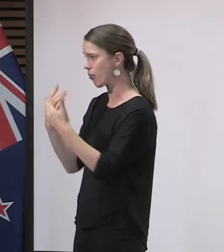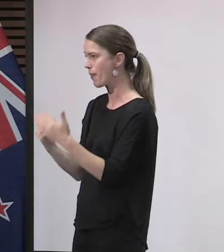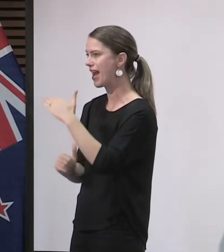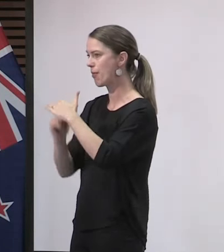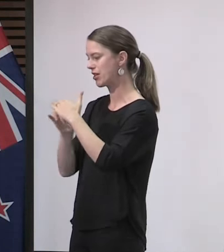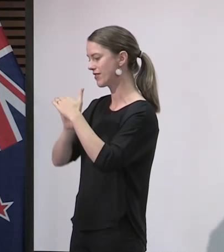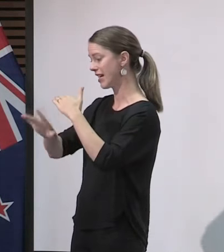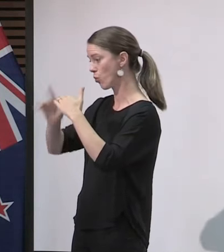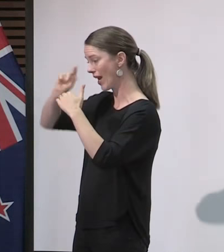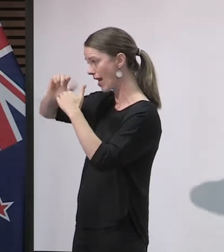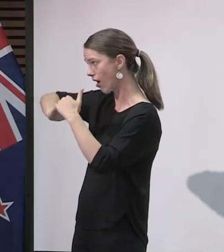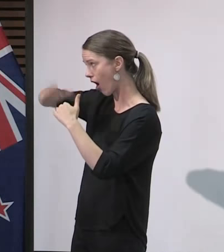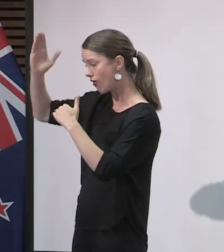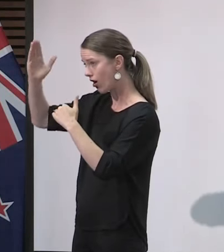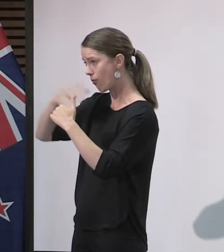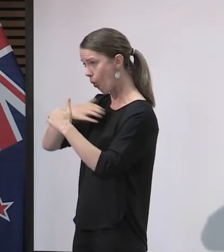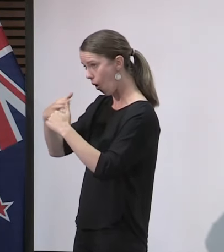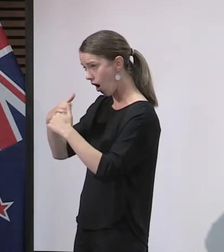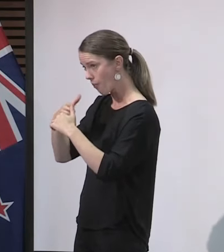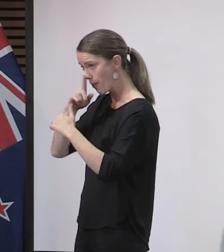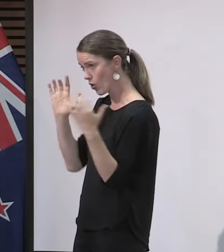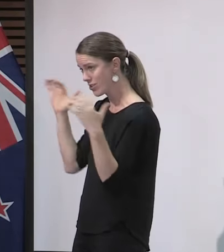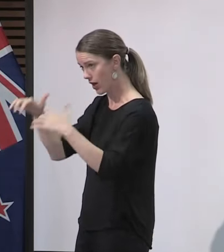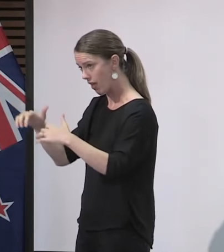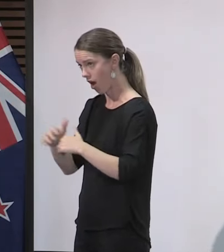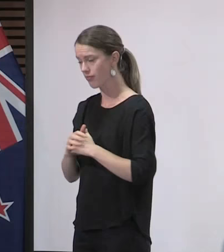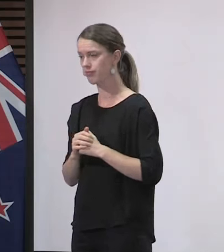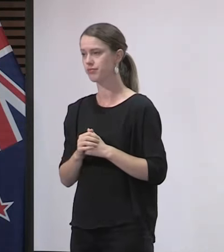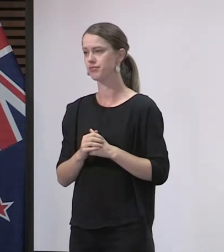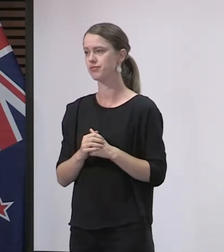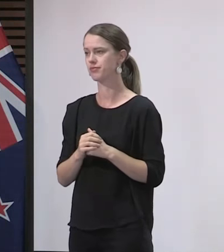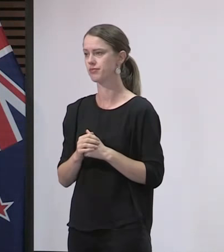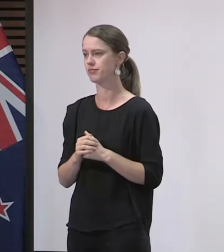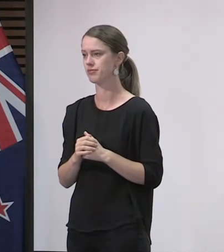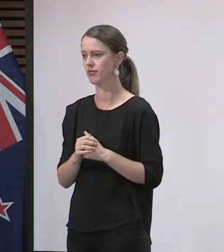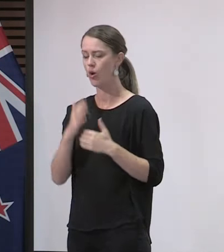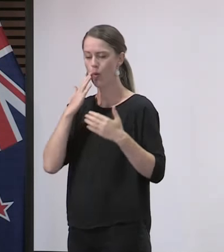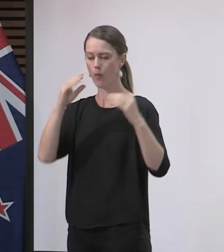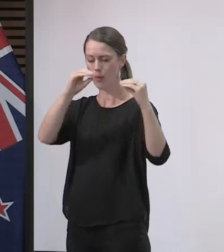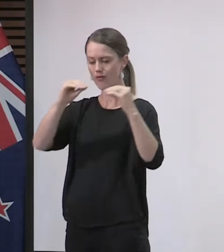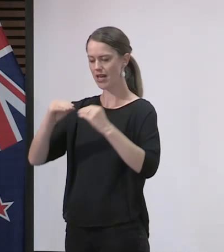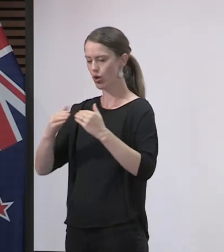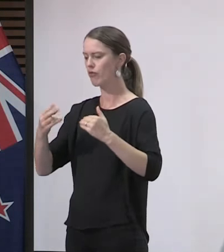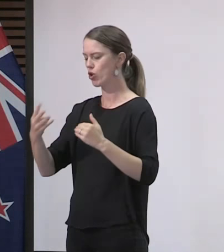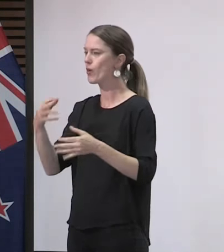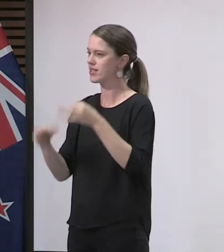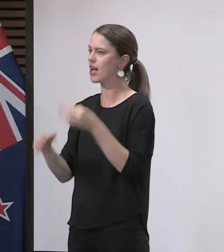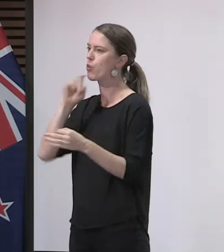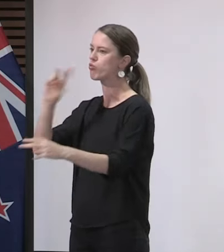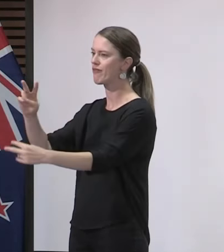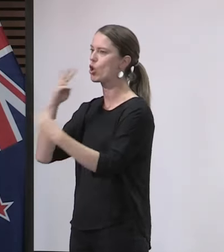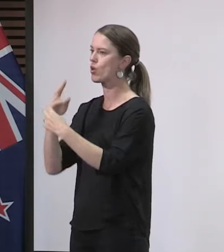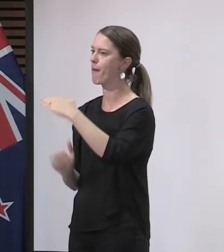front of zero cases? Well, the intention was, even when the decision was made to go into Alert Level 2, to review that after two weeks.